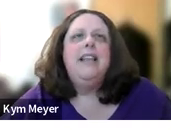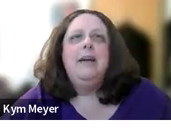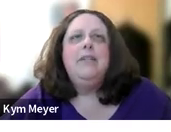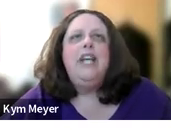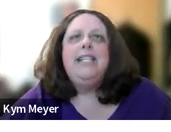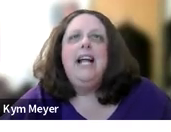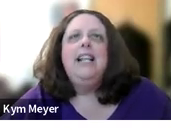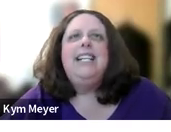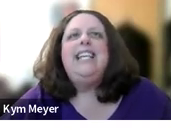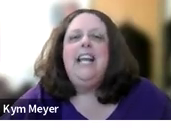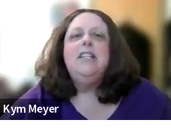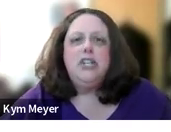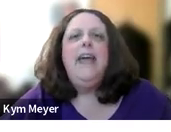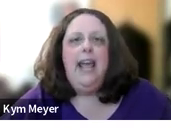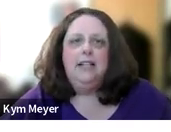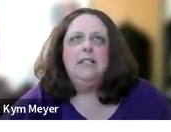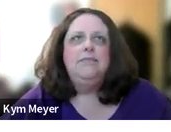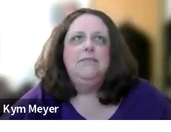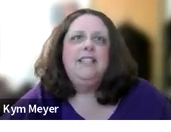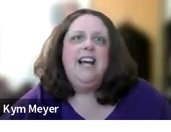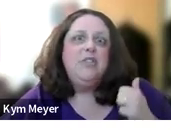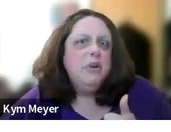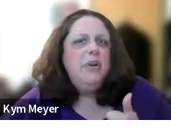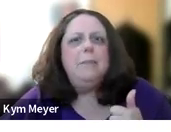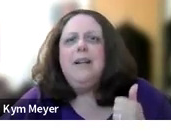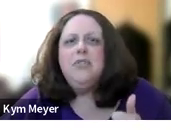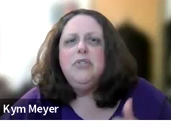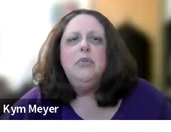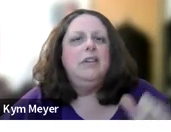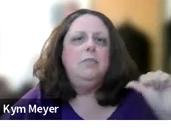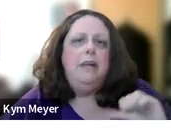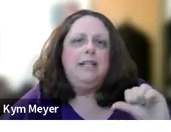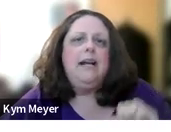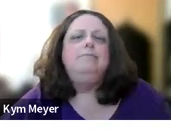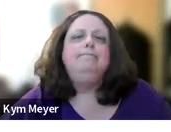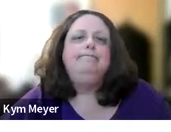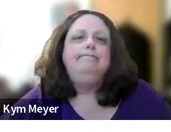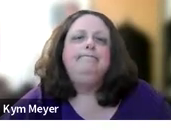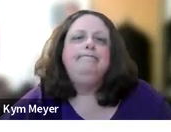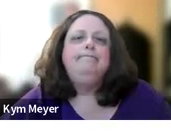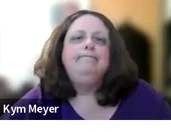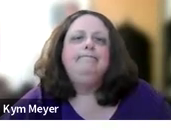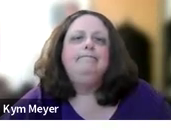American Sign Language, ASL, is English on the hands. Is that true? Yep. That's true. Or nope, that's not.